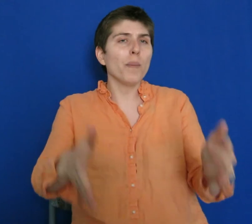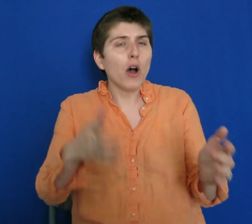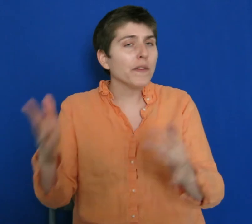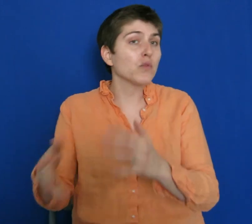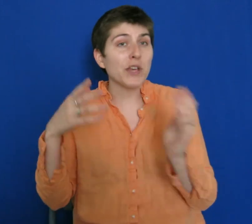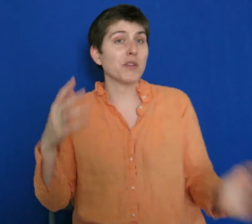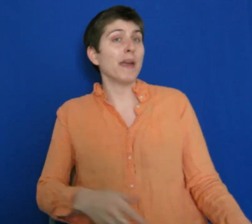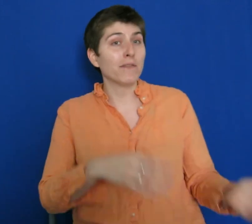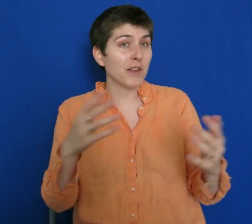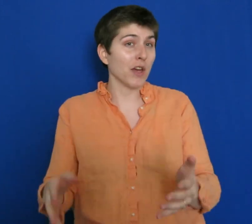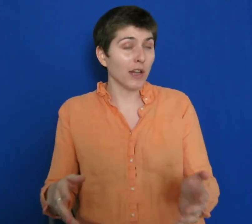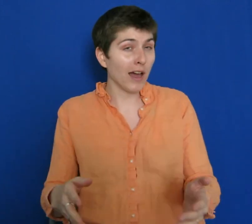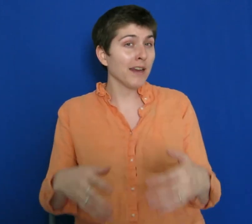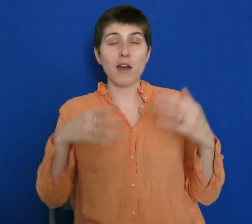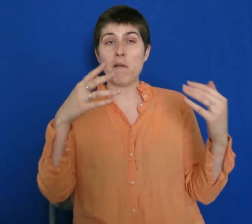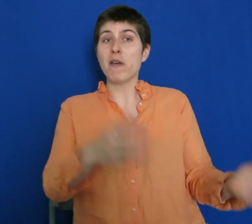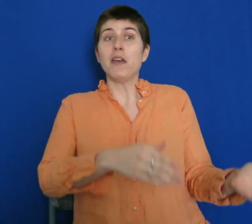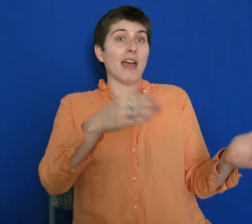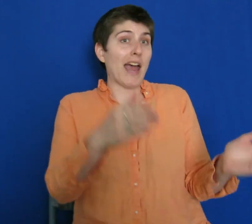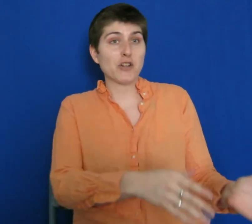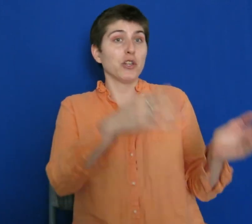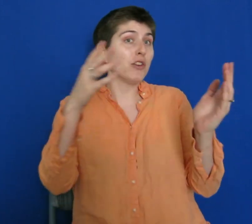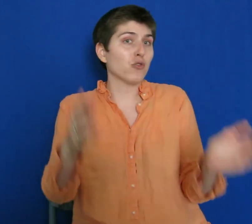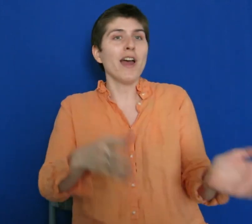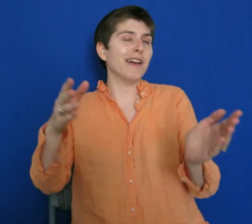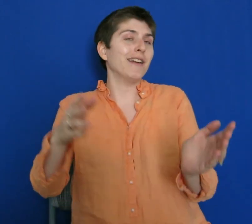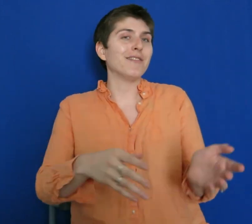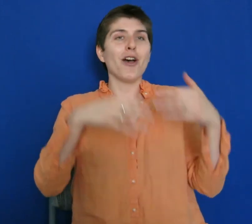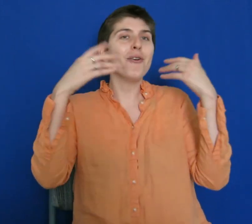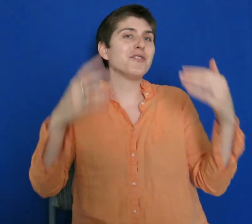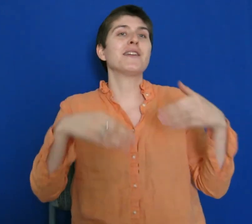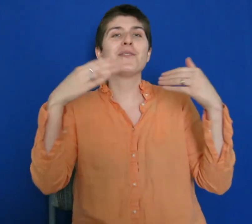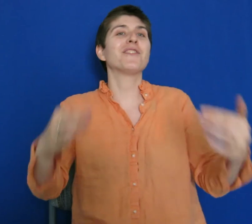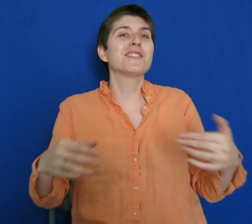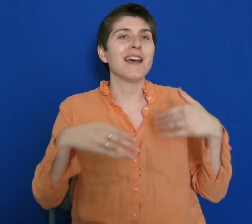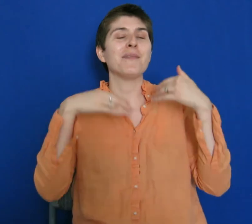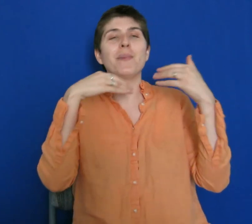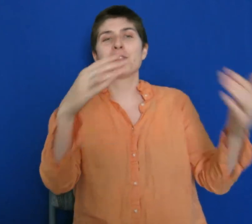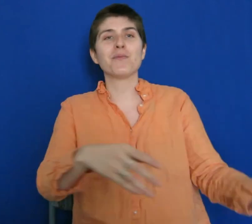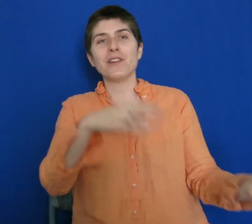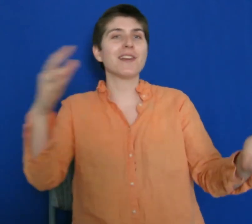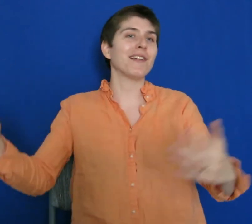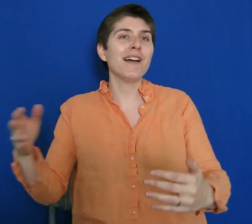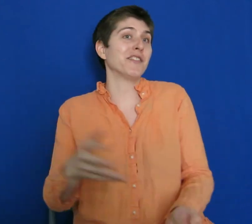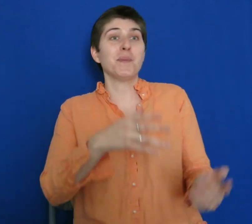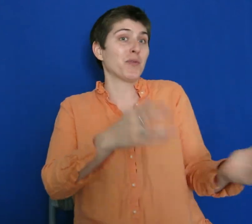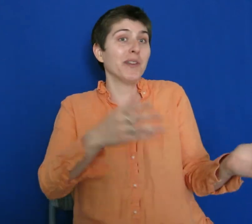about all these ways to make friends online, actually try it and go take the first step and make some friends online. It's really